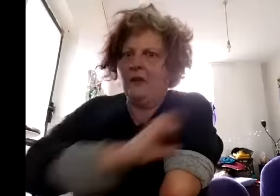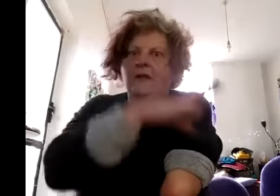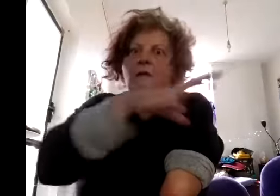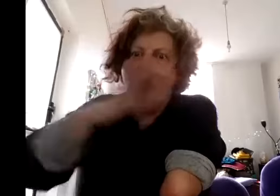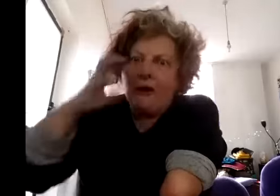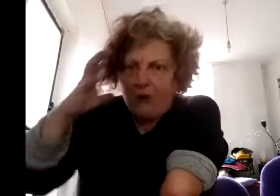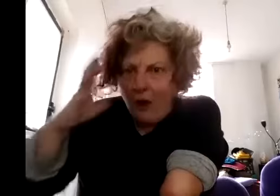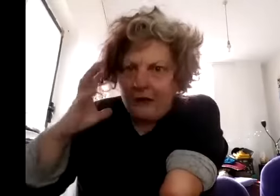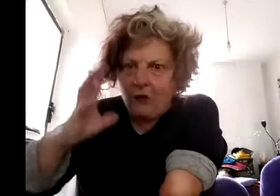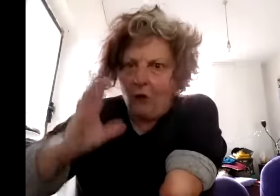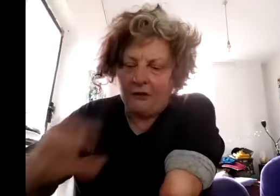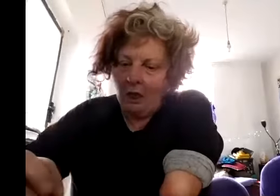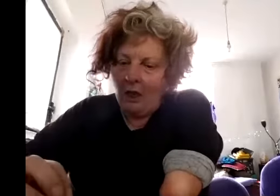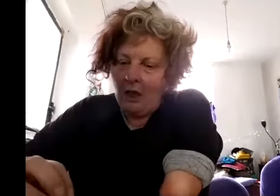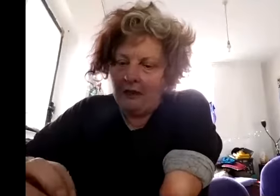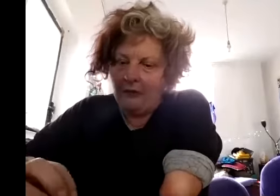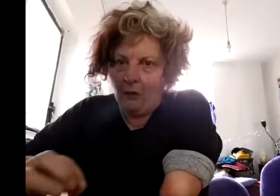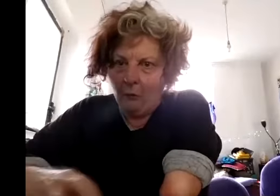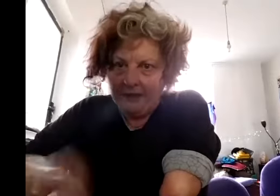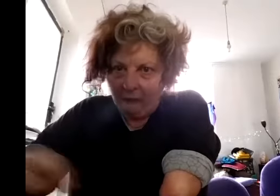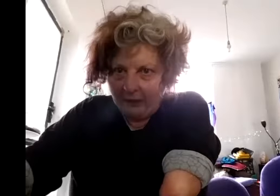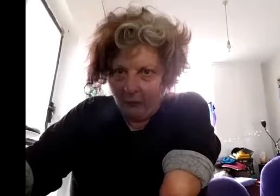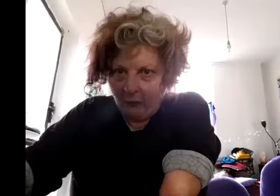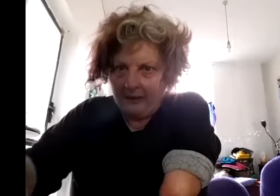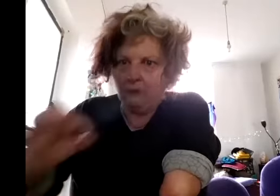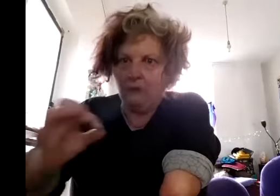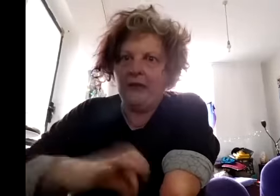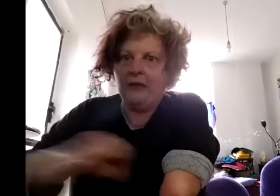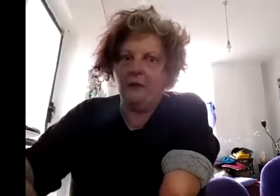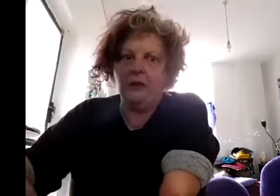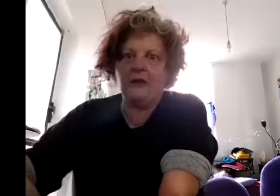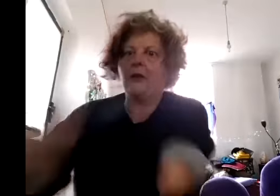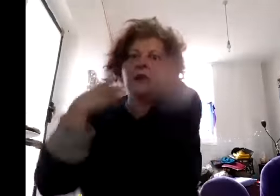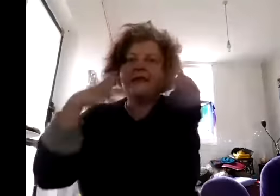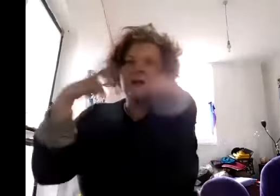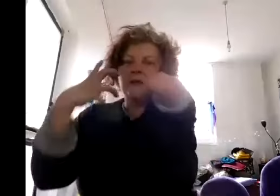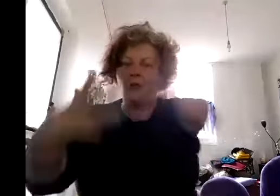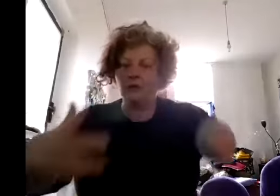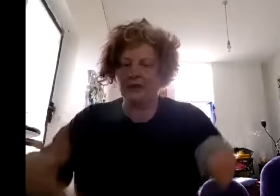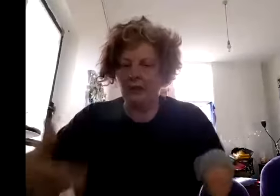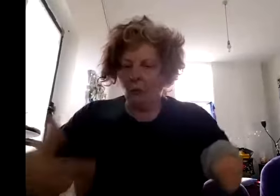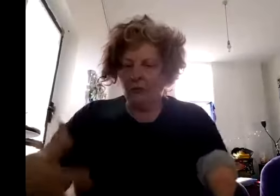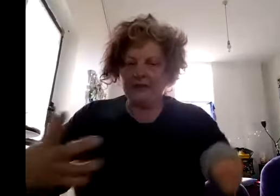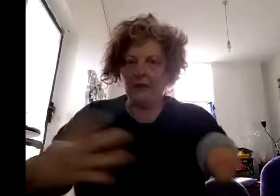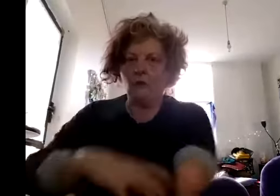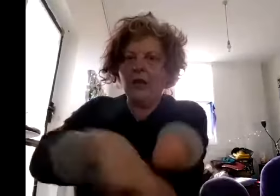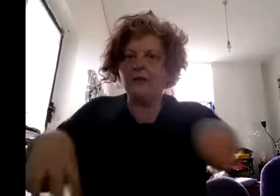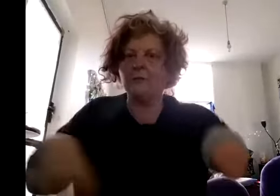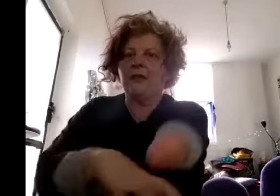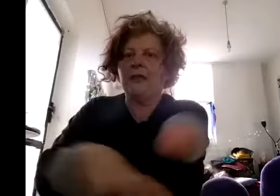as a very tiny tot and i worked out really quickly the way to do it and i can't say this was conscious was that around me were kids